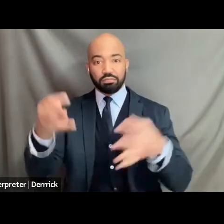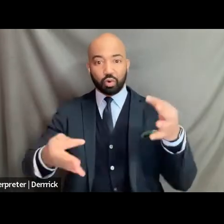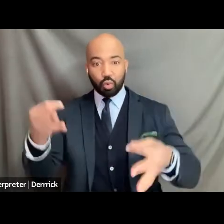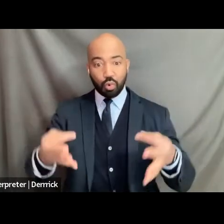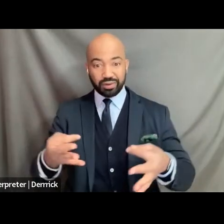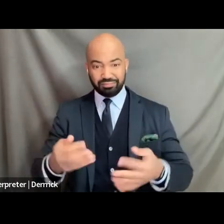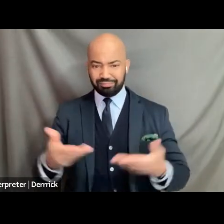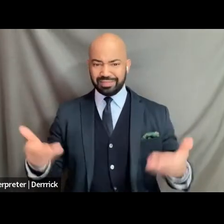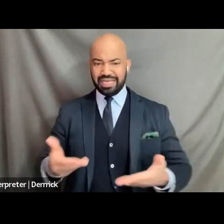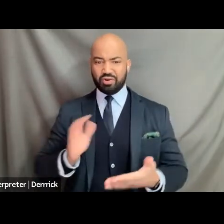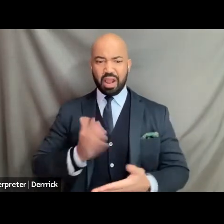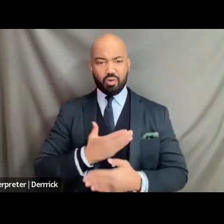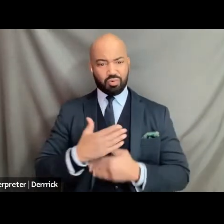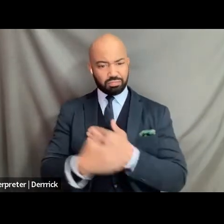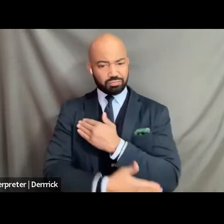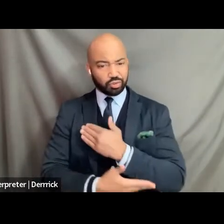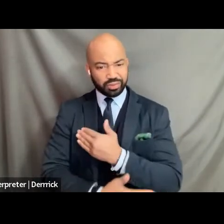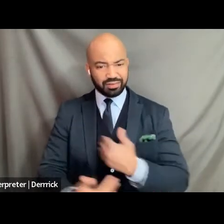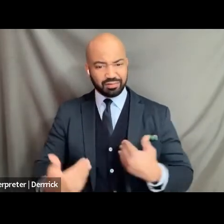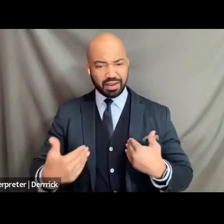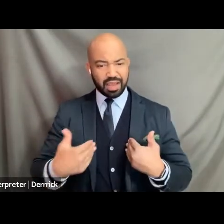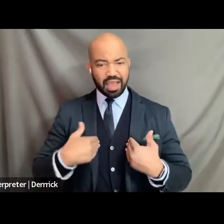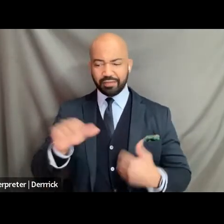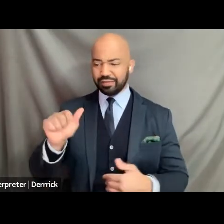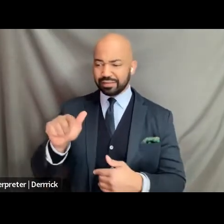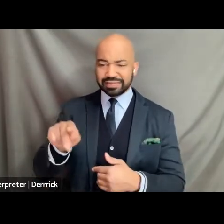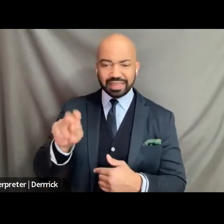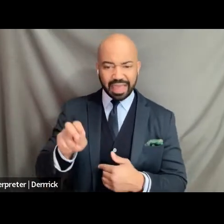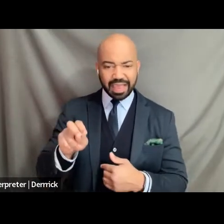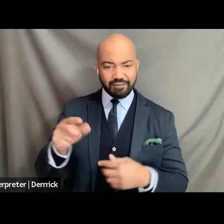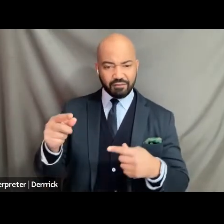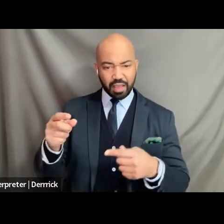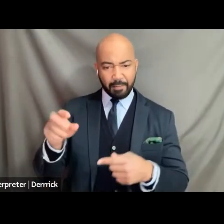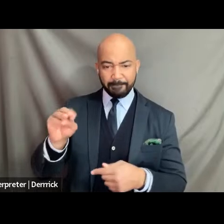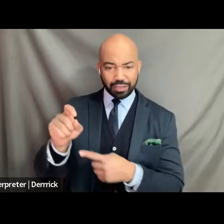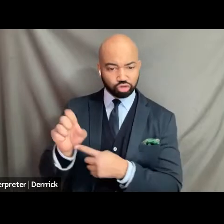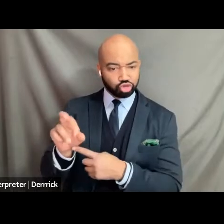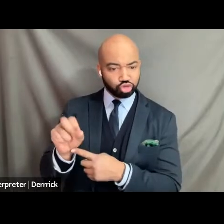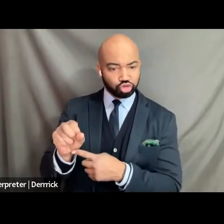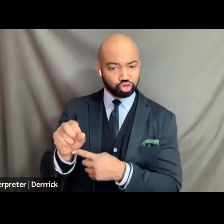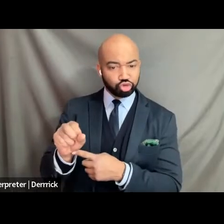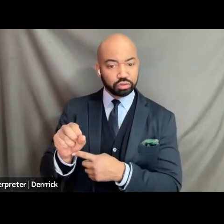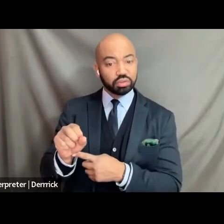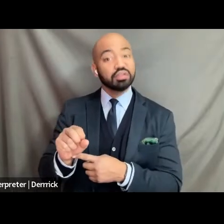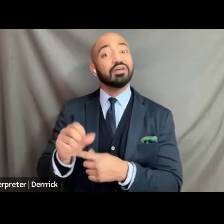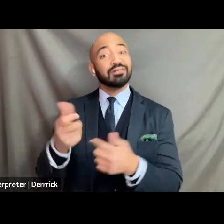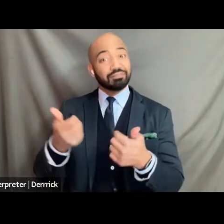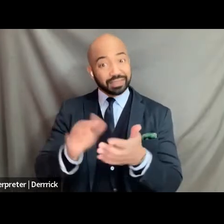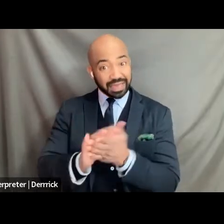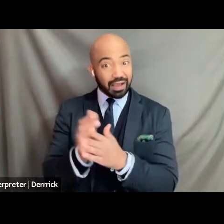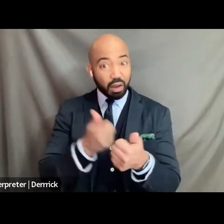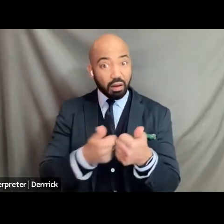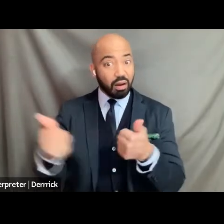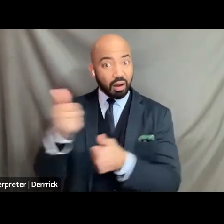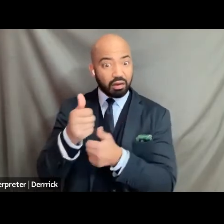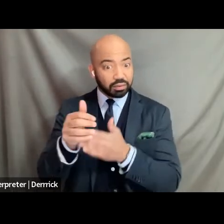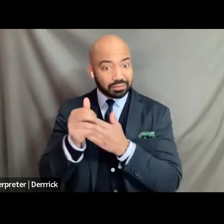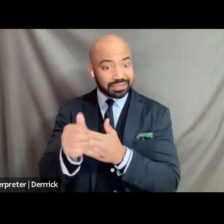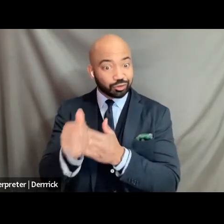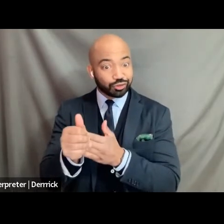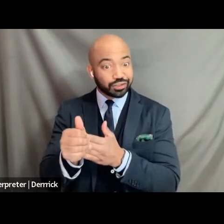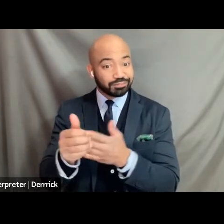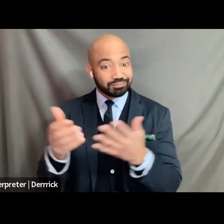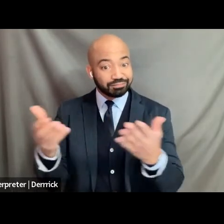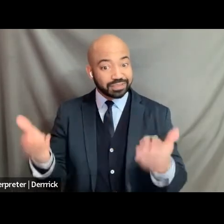and leadership this is a monumentous occasion i also want to invite the fact